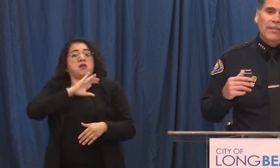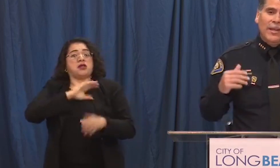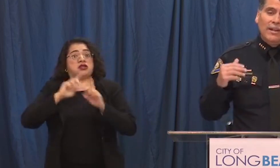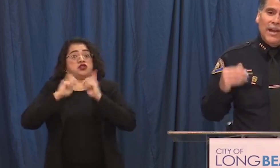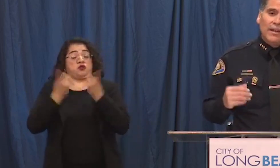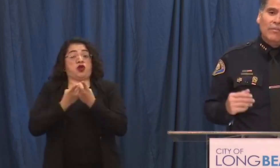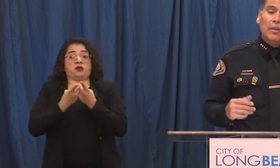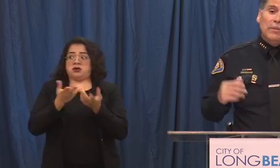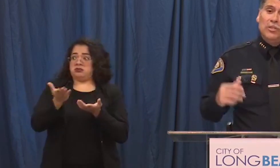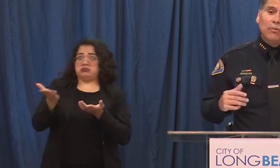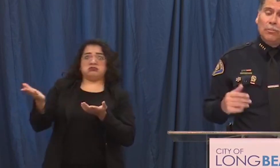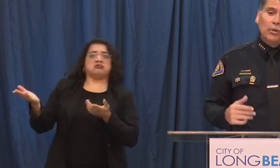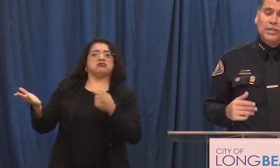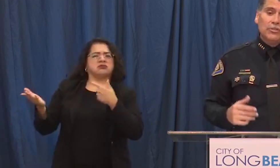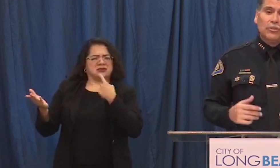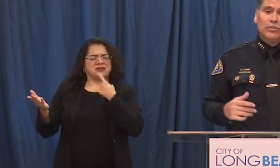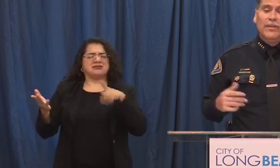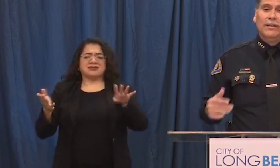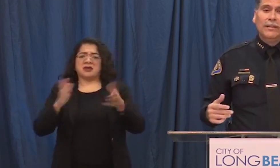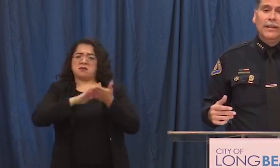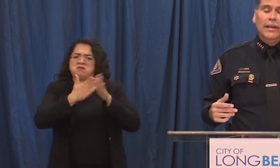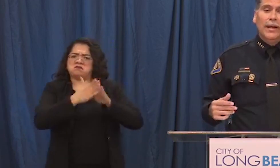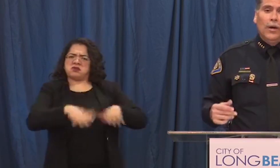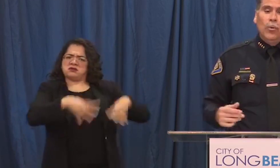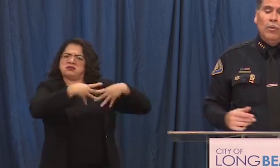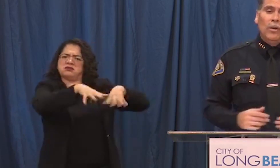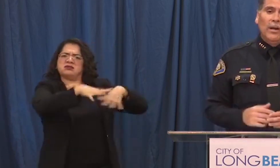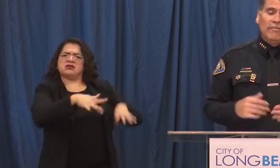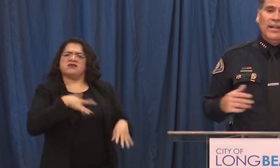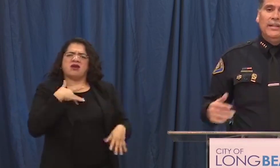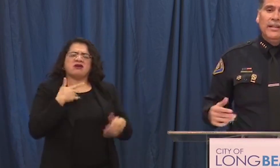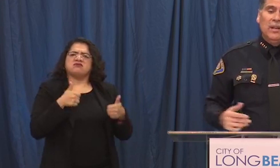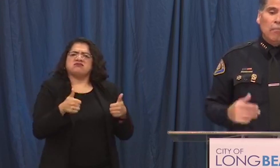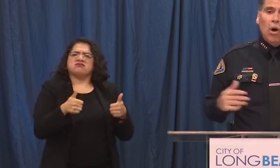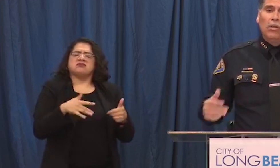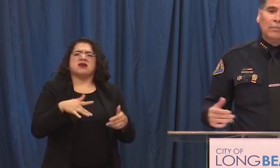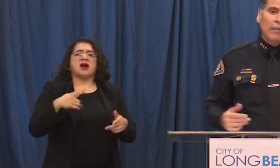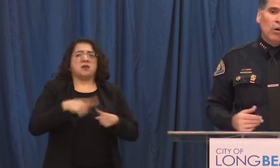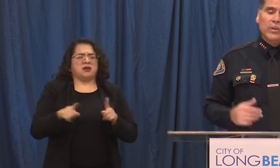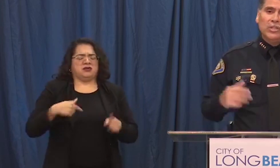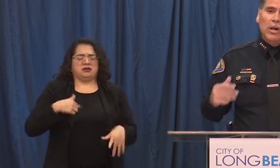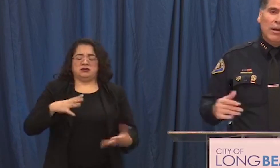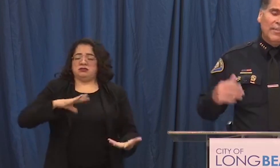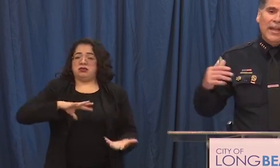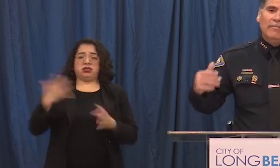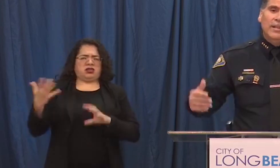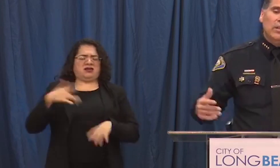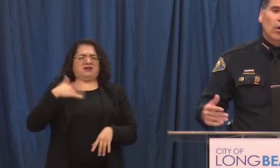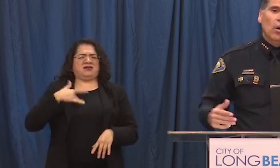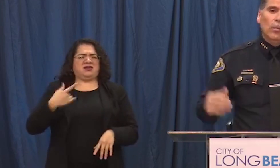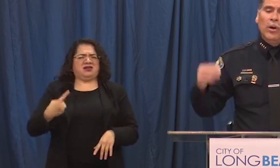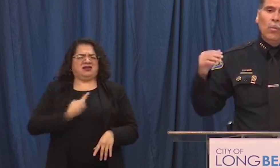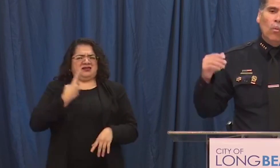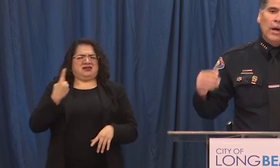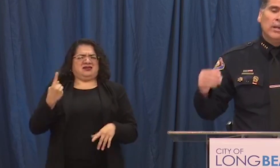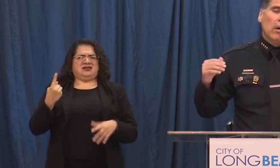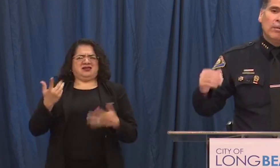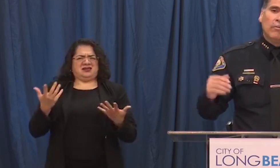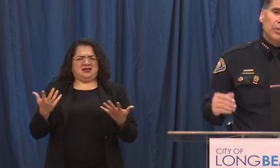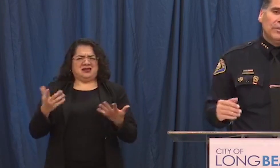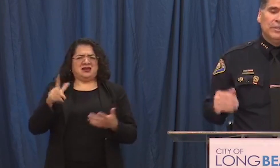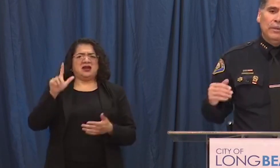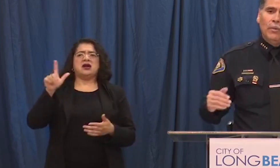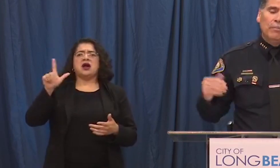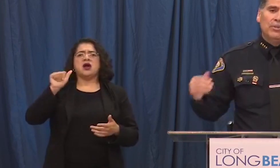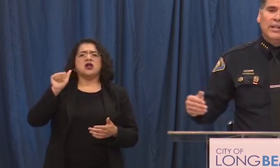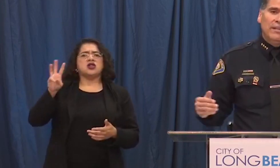way that a lot of the peaceful protesters felt uh we were offended and appalled by what we saw on that video we don't want law